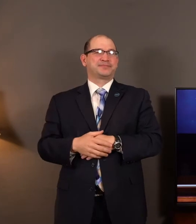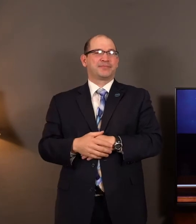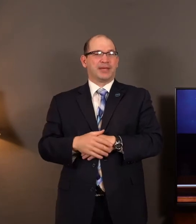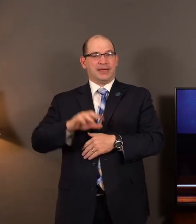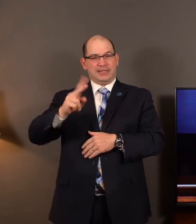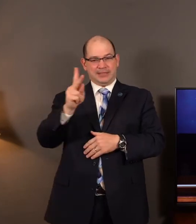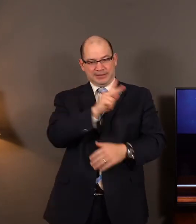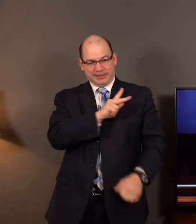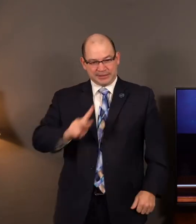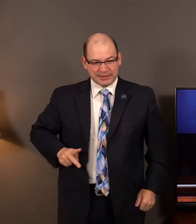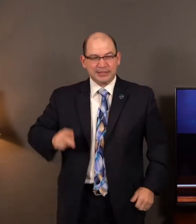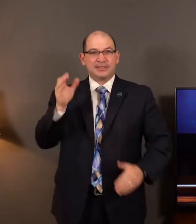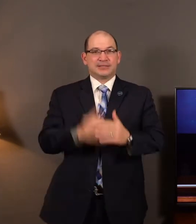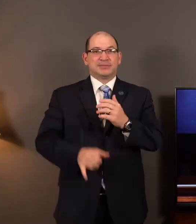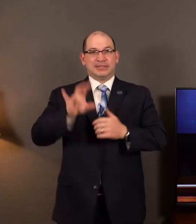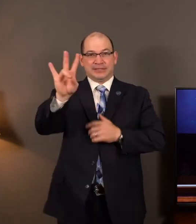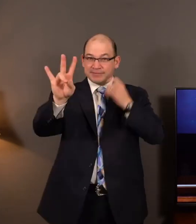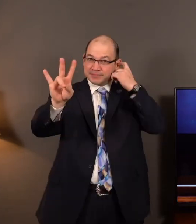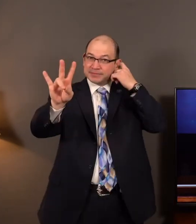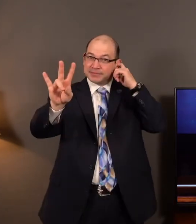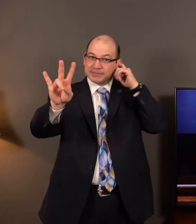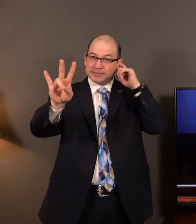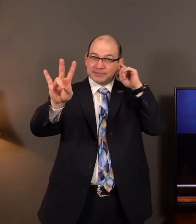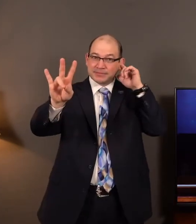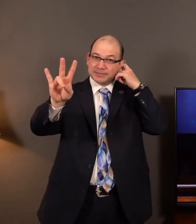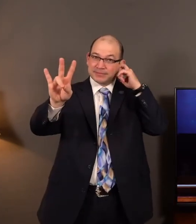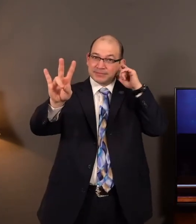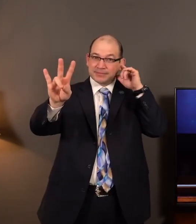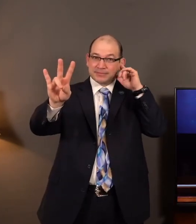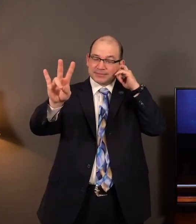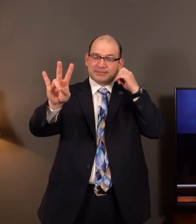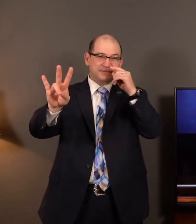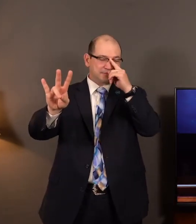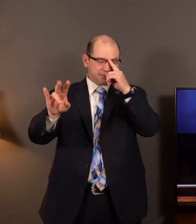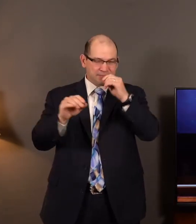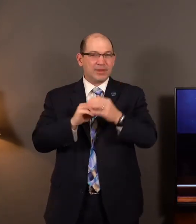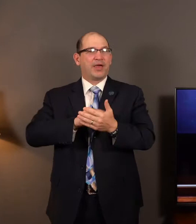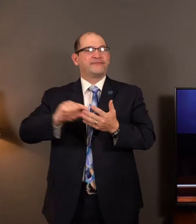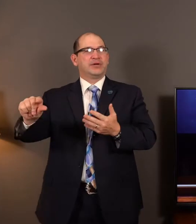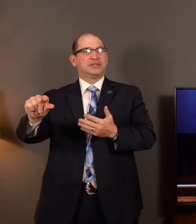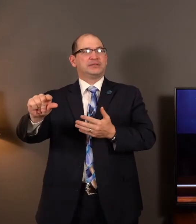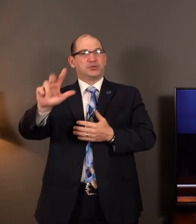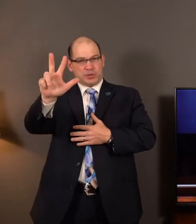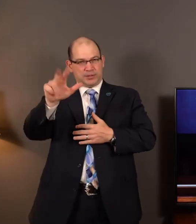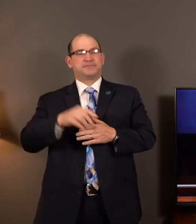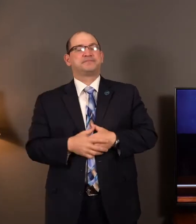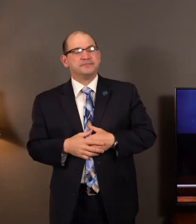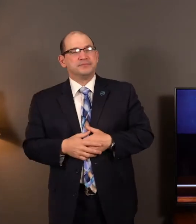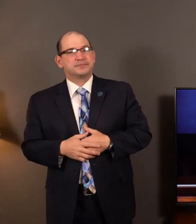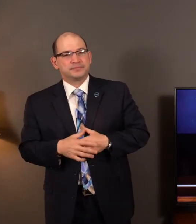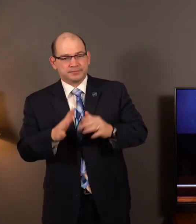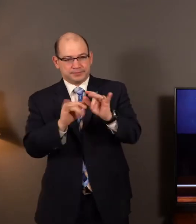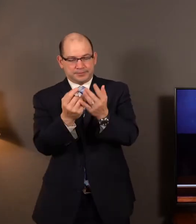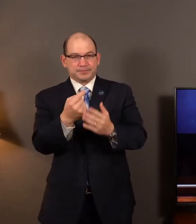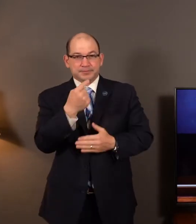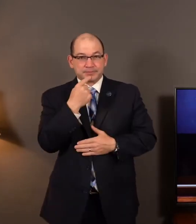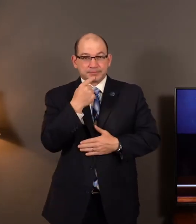Kings chapter 7, and if you want to look with me beginning in our scripture reading at verse number 3. The Bible says, And there were four